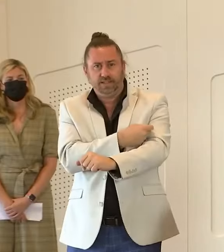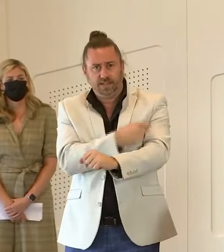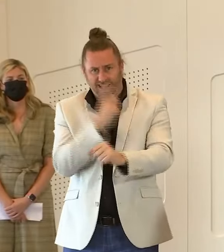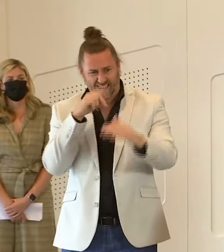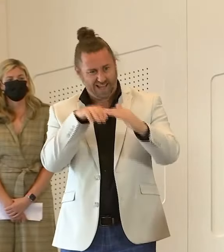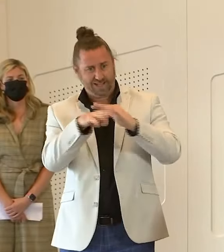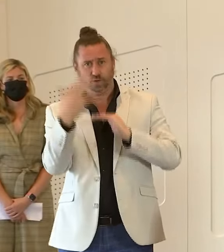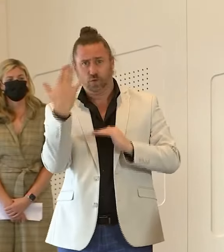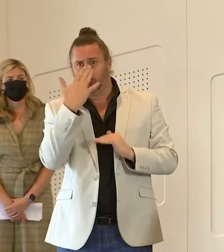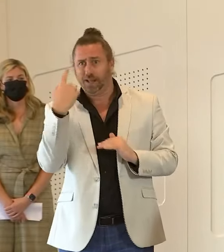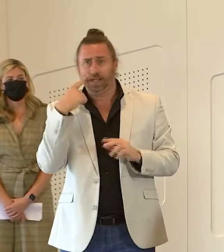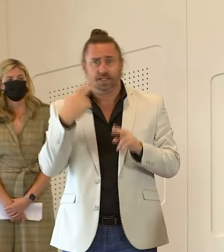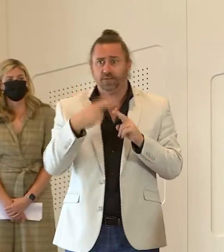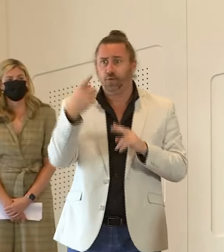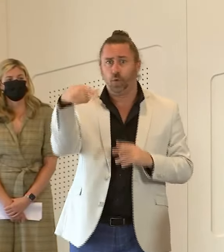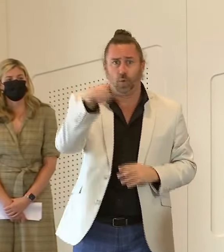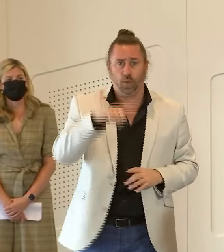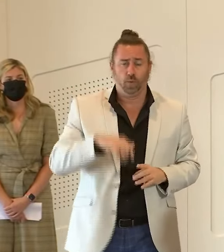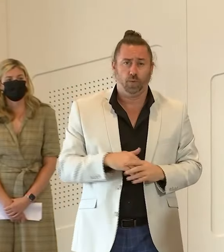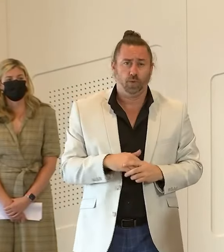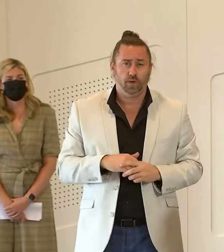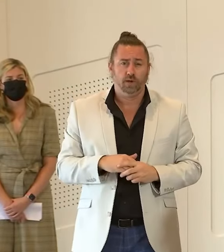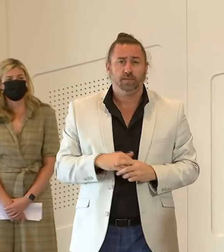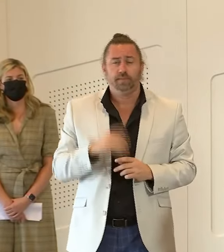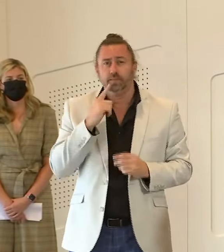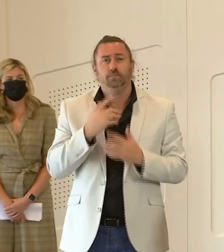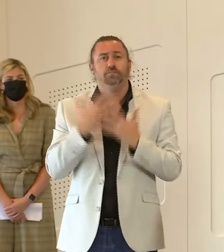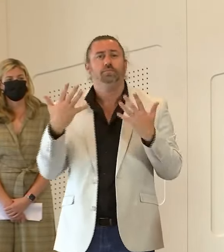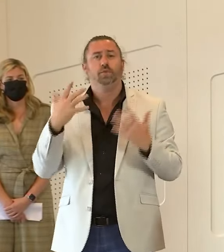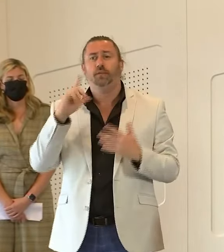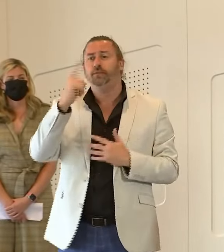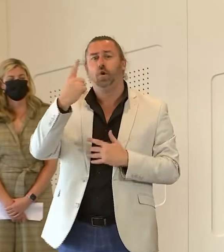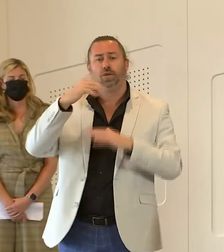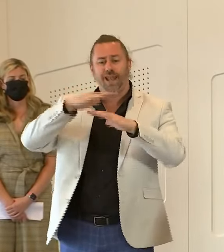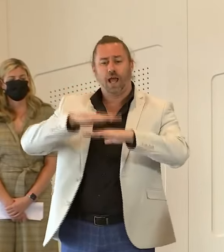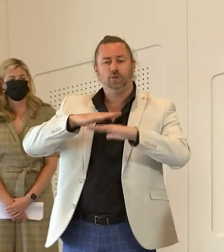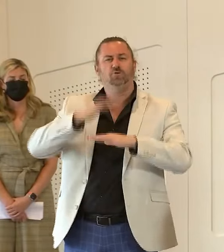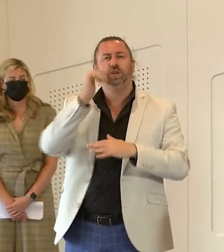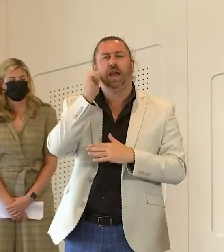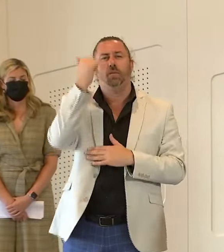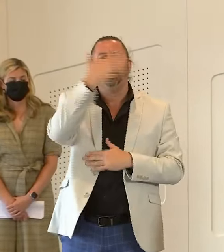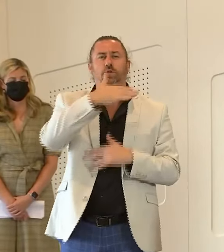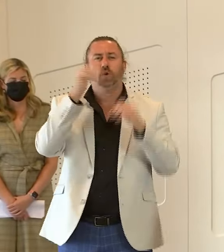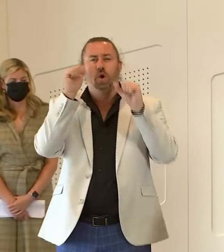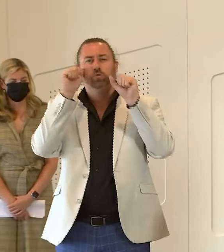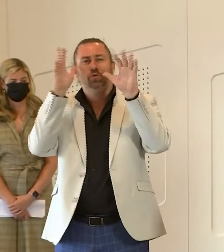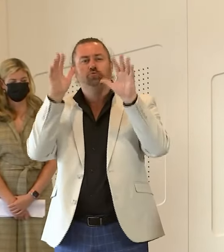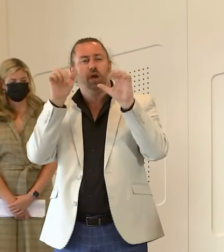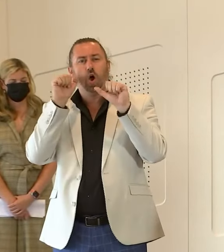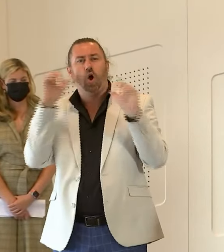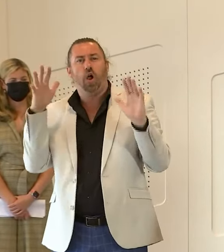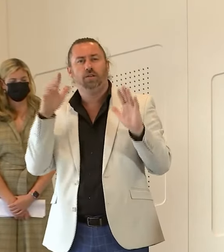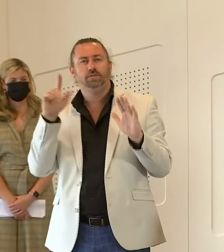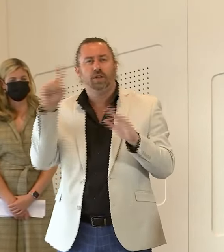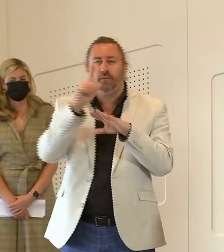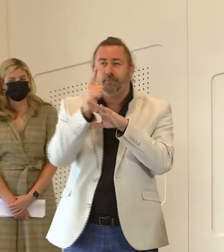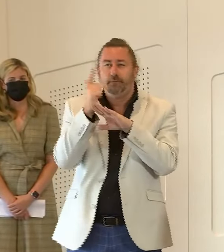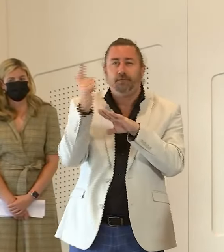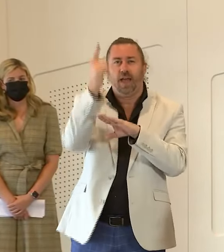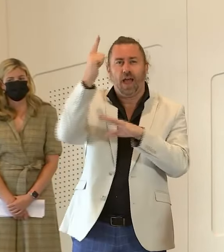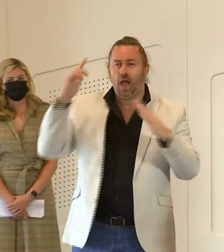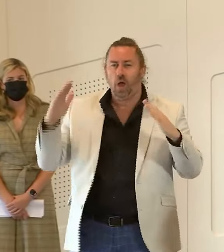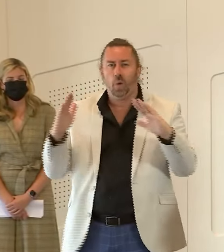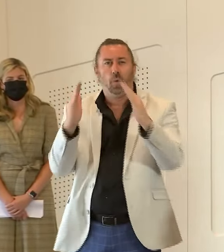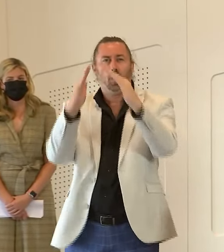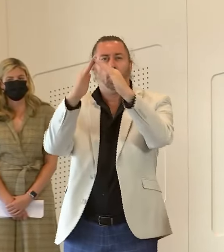want to just give another shout out to our first nations people especially in our more remote communities in the far north